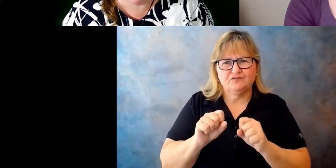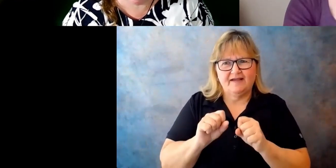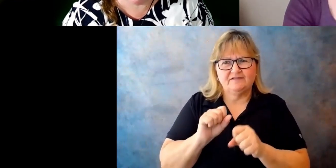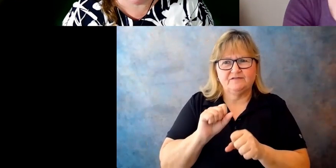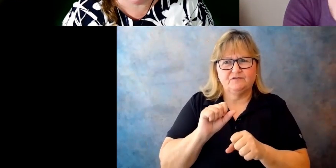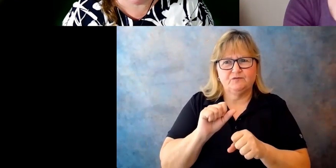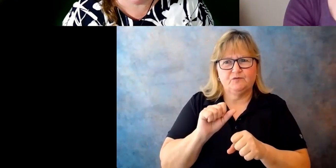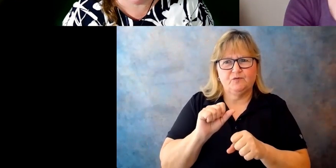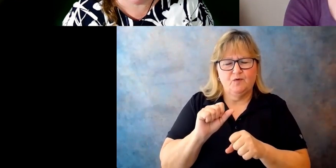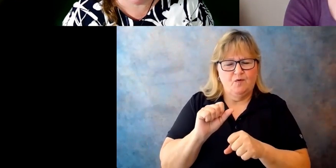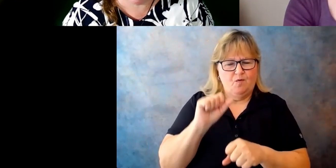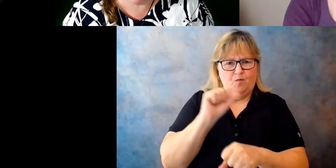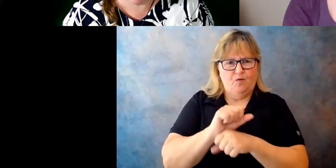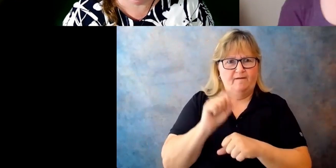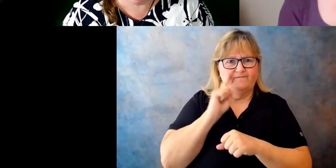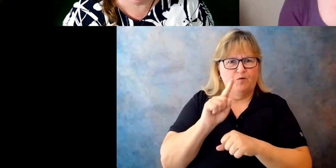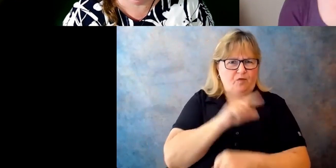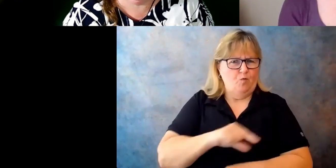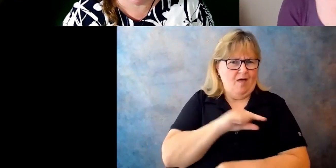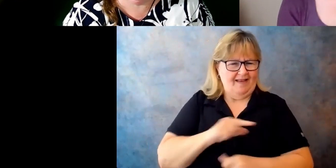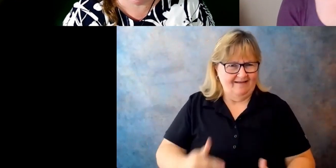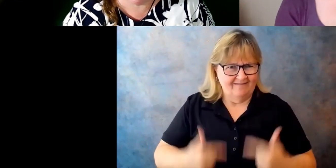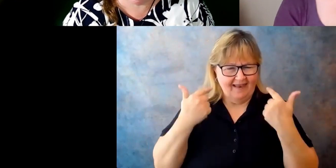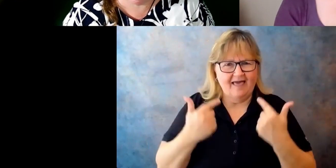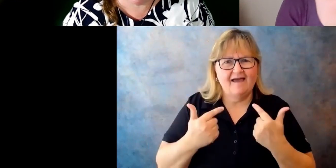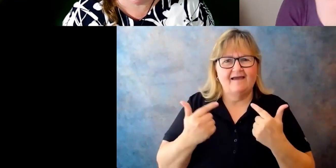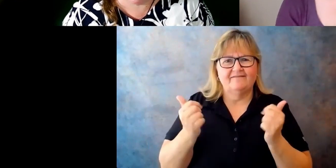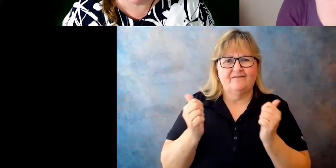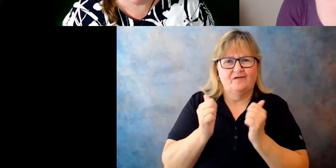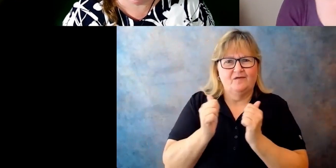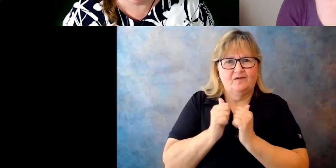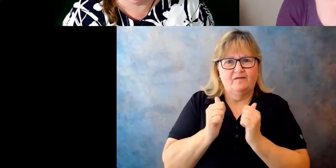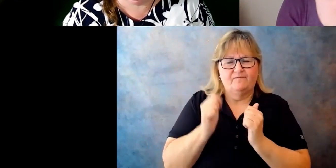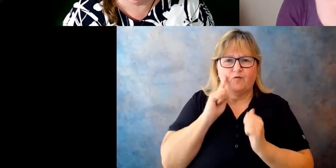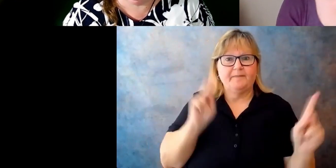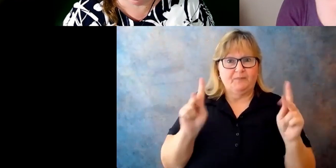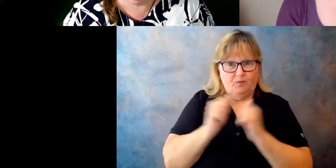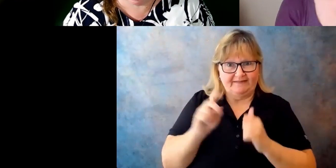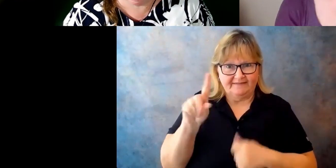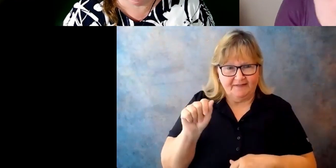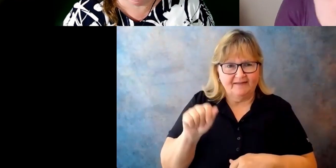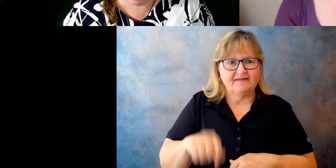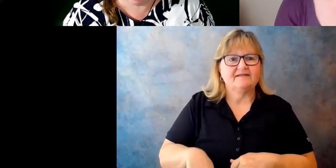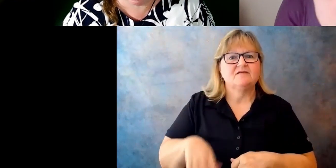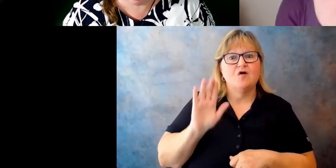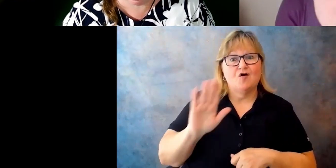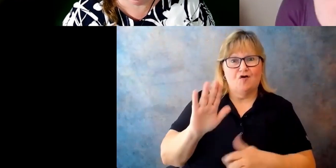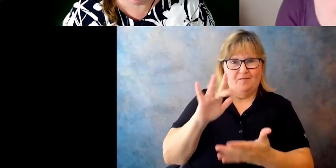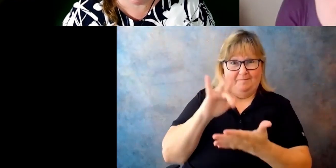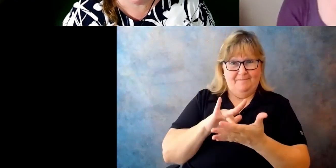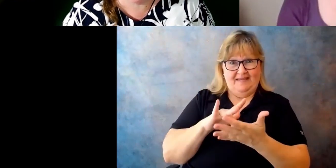Afghans with disabilities. Isabel's middle child, Alistair, is an adult who has autism and an intellectual disability.